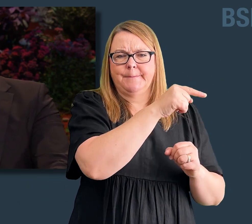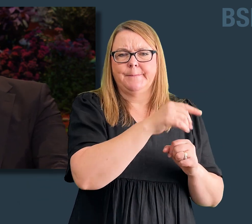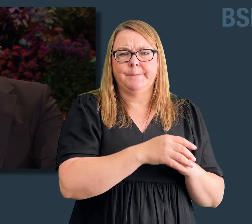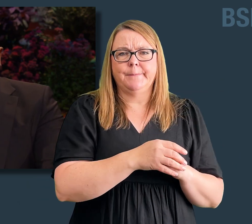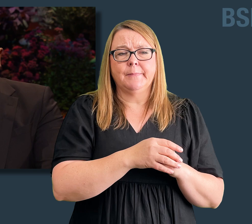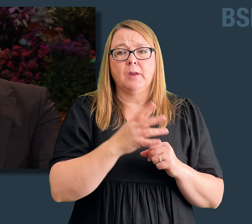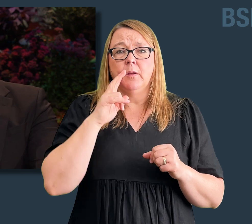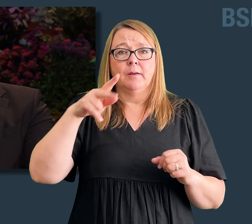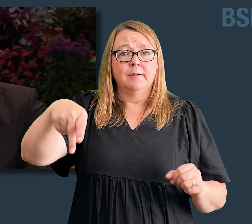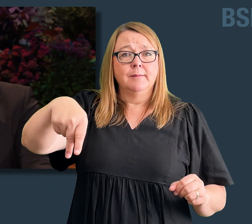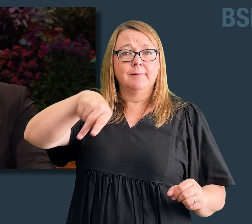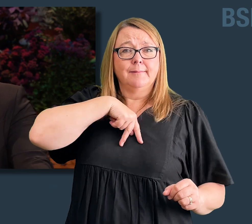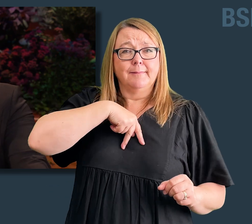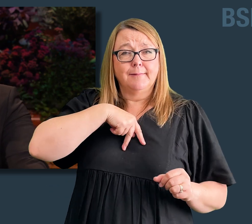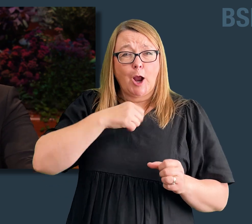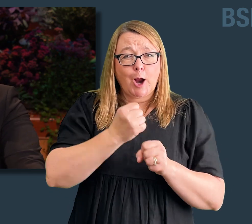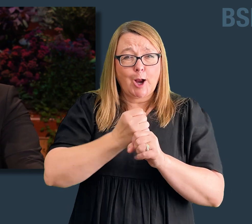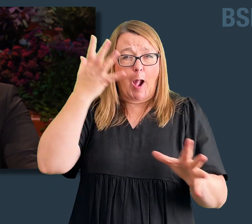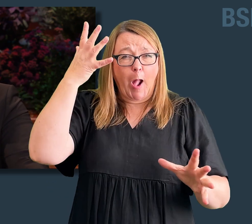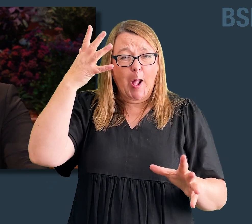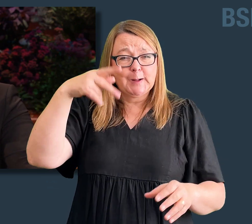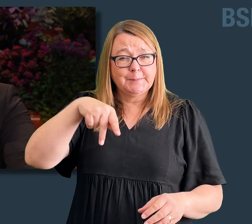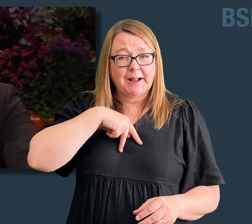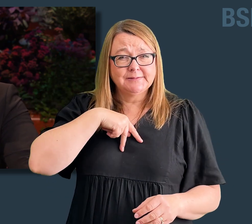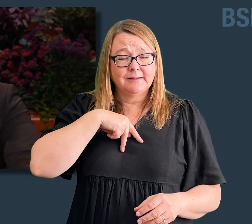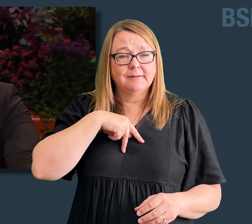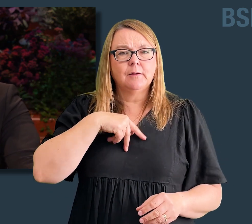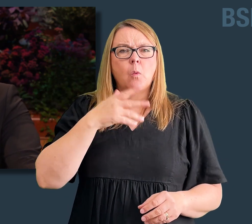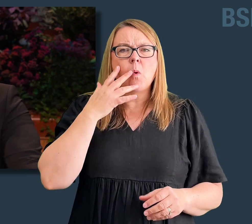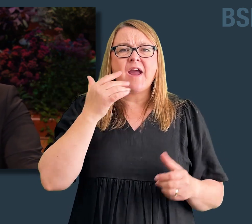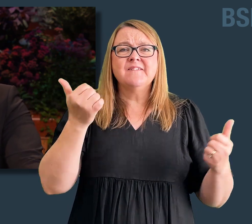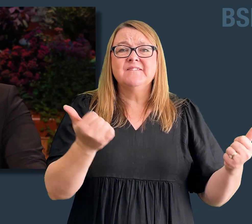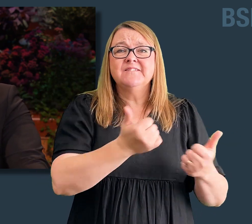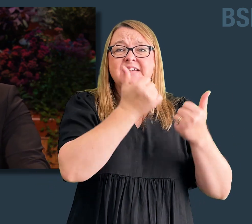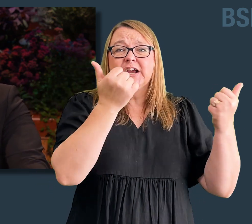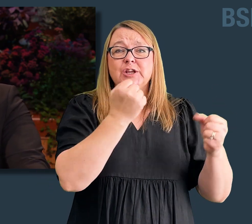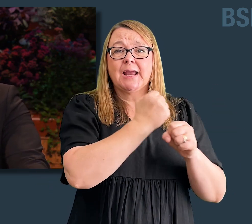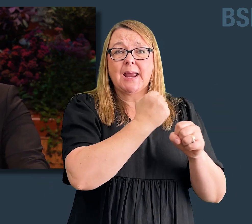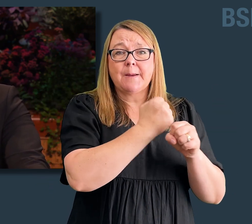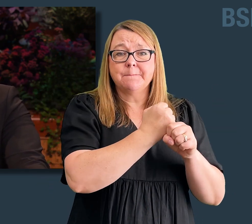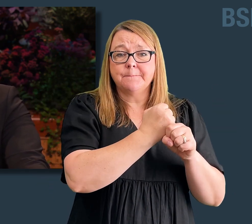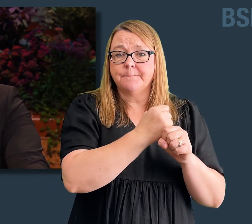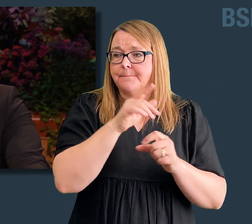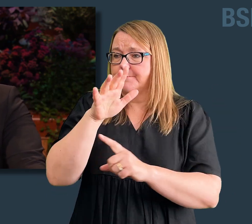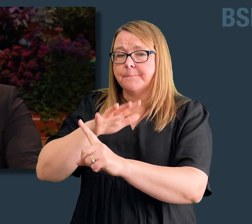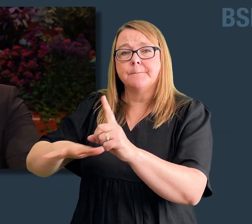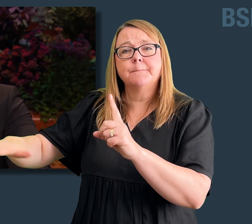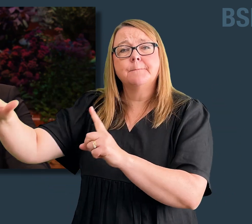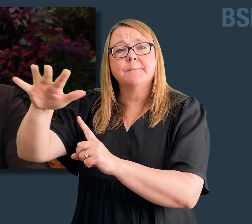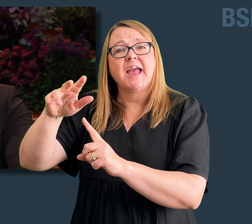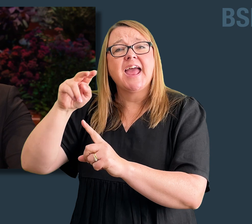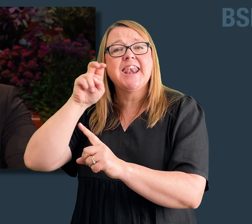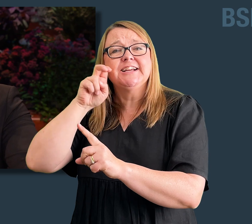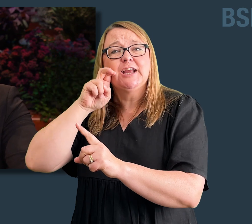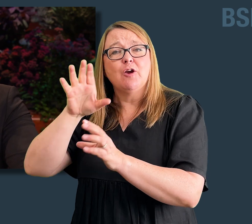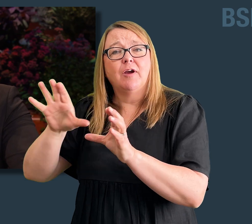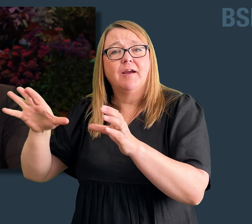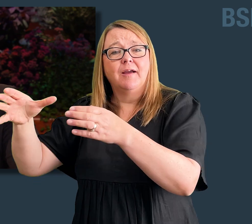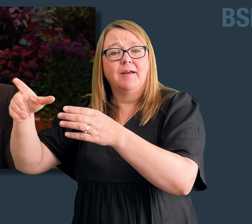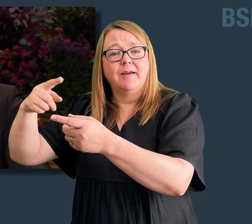As the final ended, the final game ended, jubilant crowds poured onto the streets of